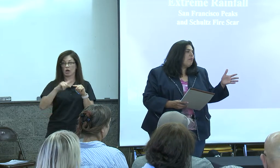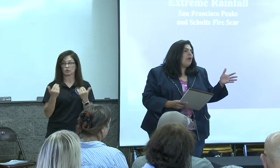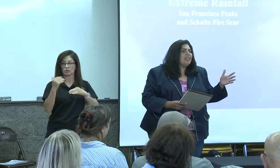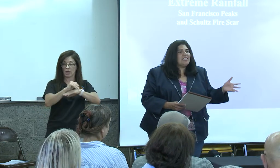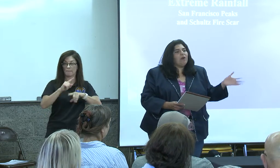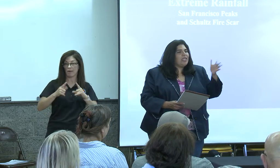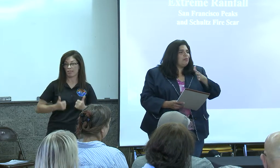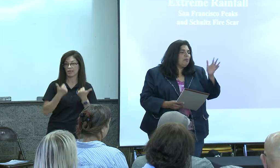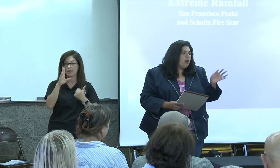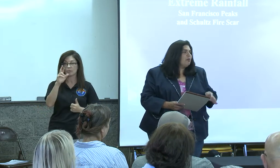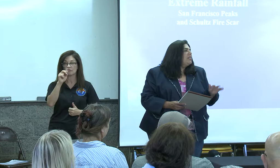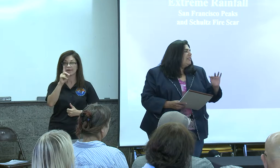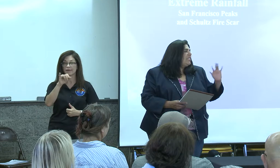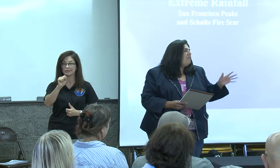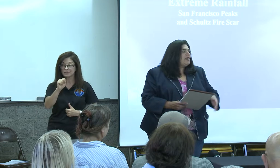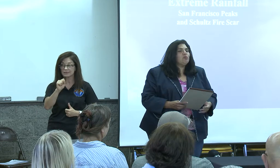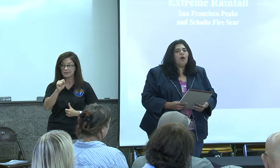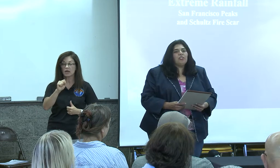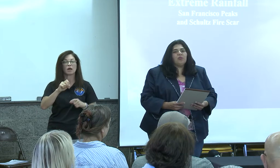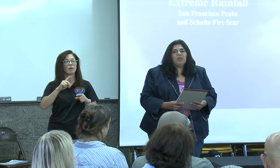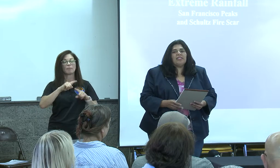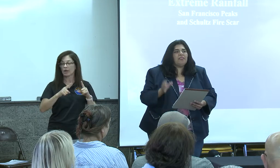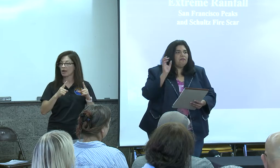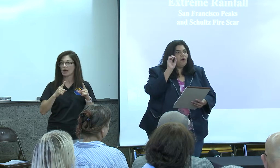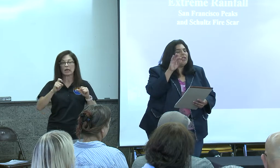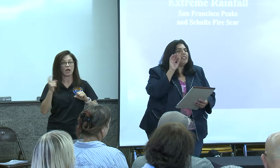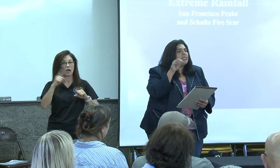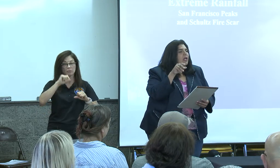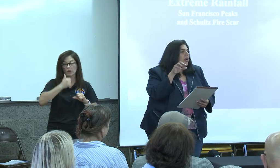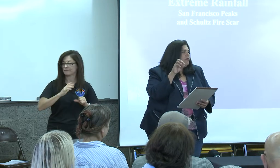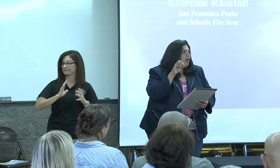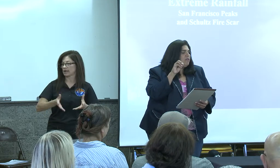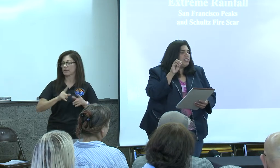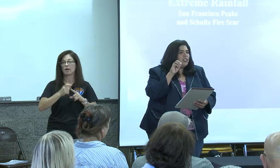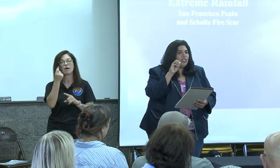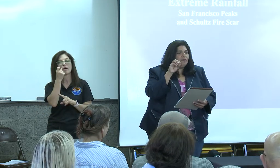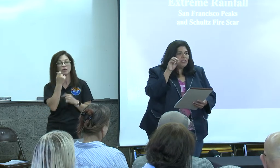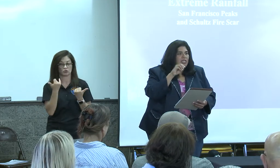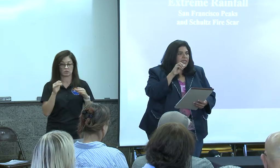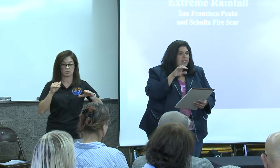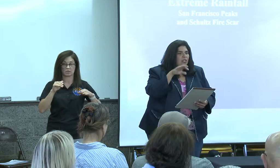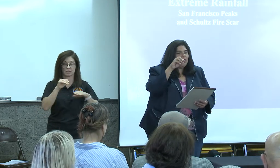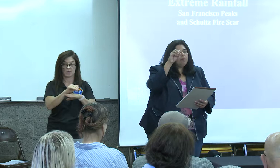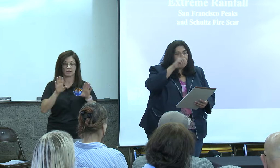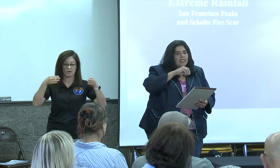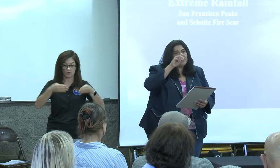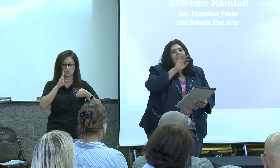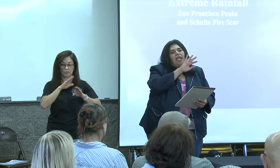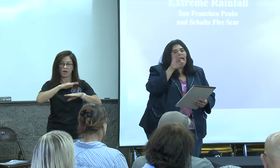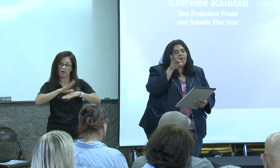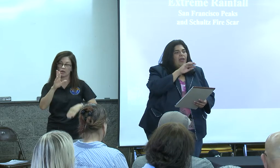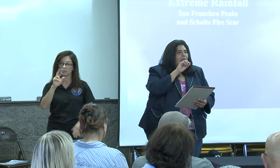and they live on brandis they want to come tomorrow that's fine as well but just realize that the focus of the conversation for tonight is going to be on